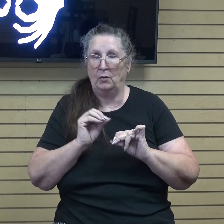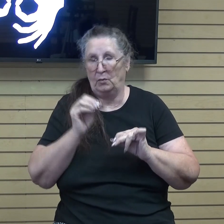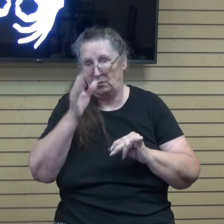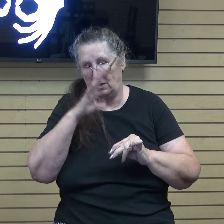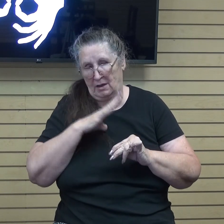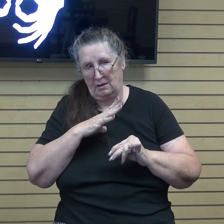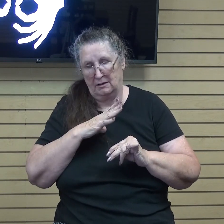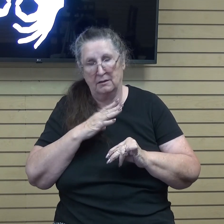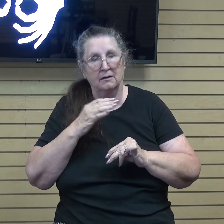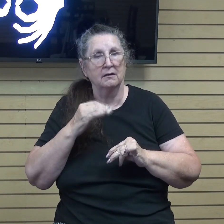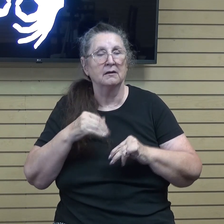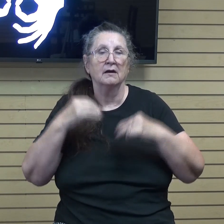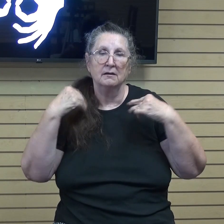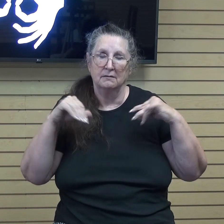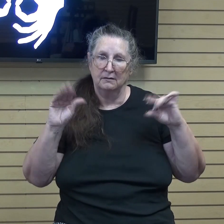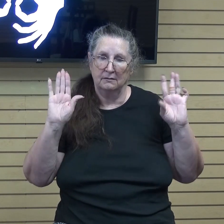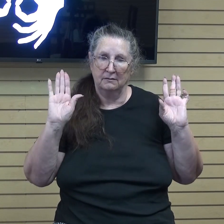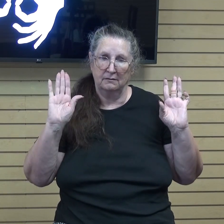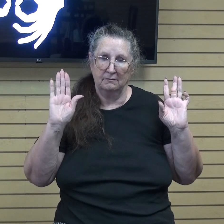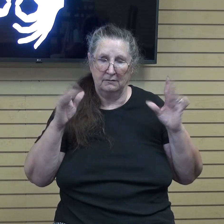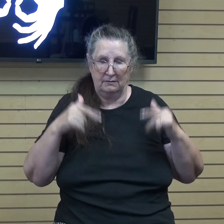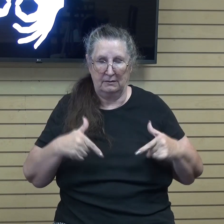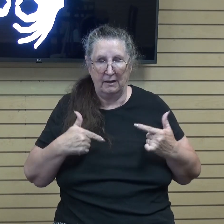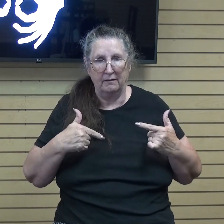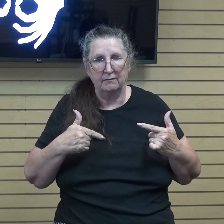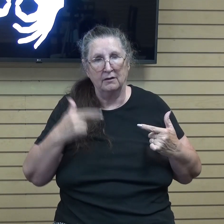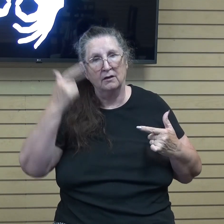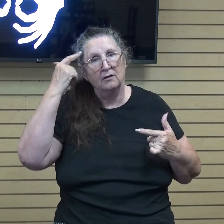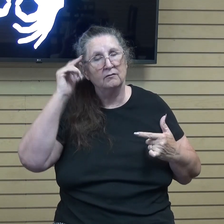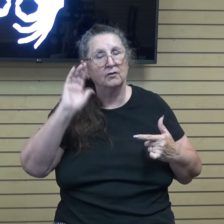than he lay down one's life for his friends.